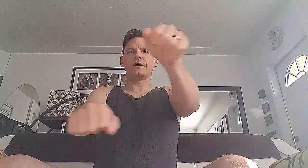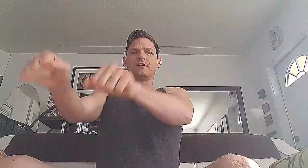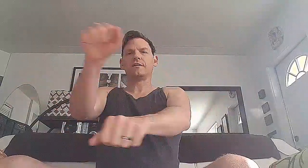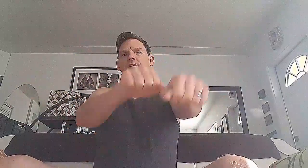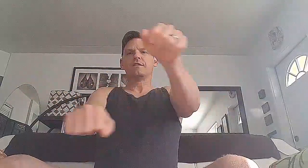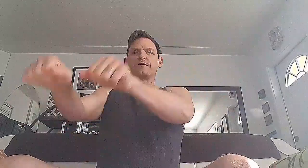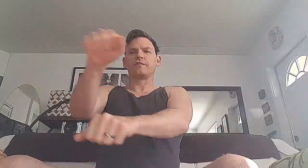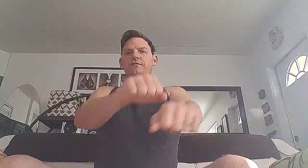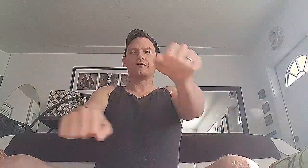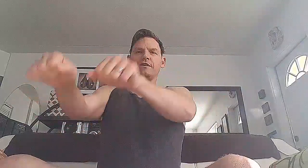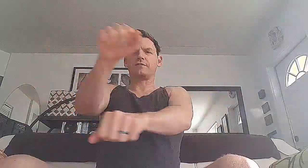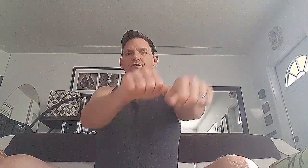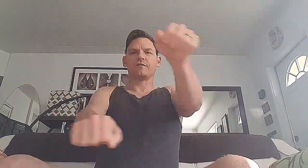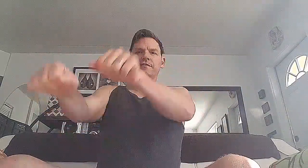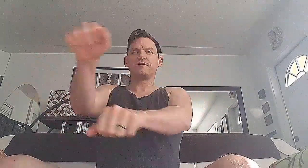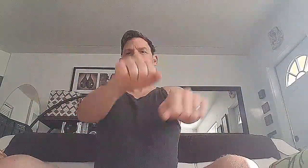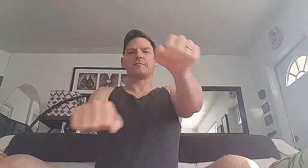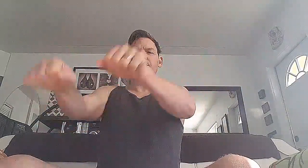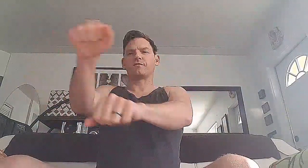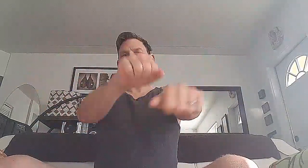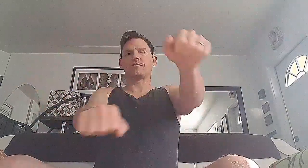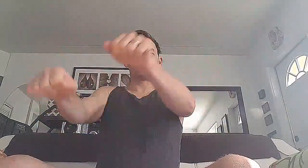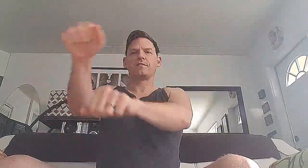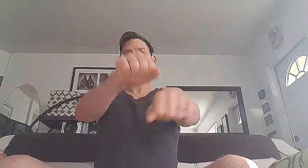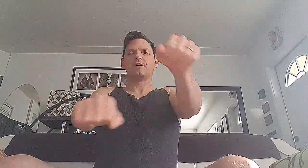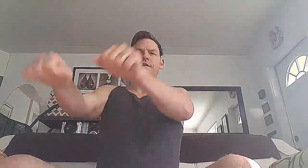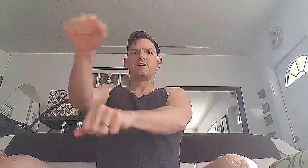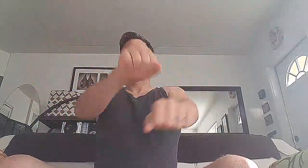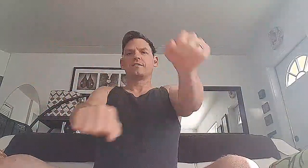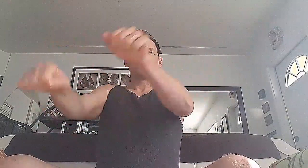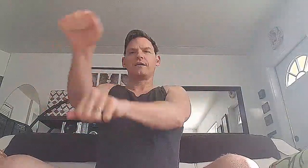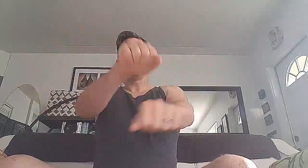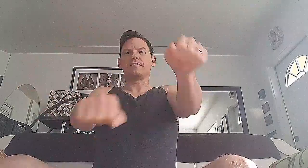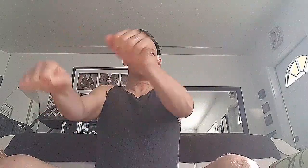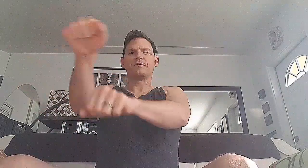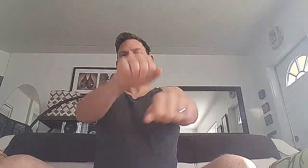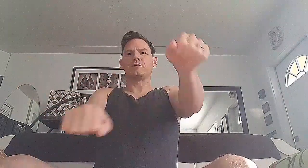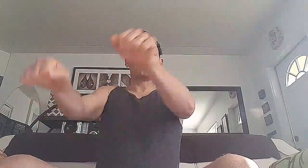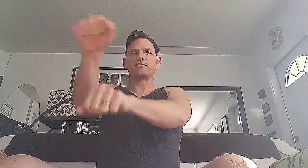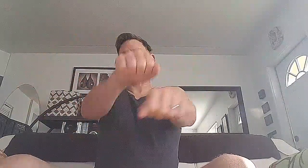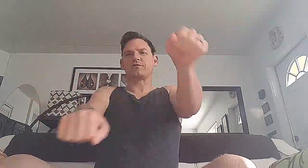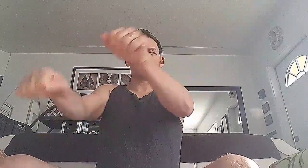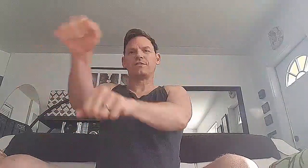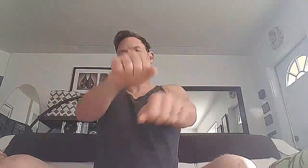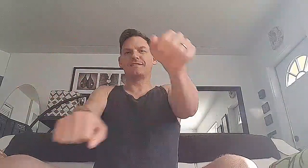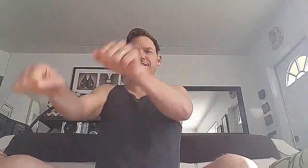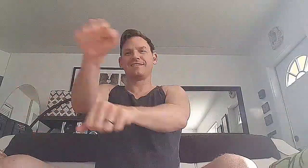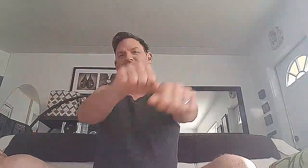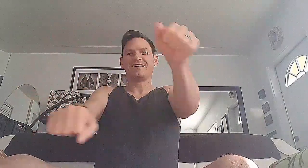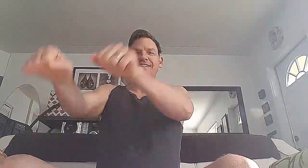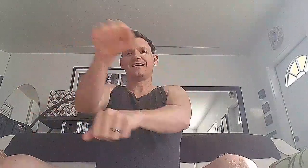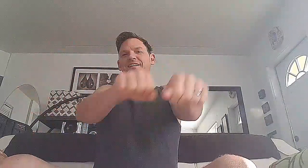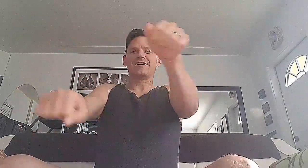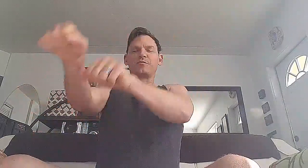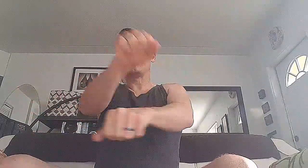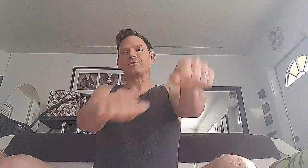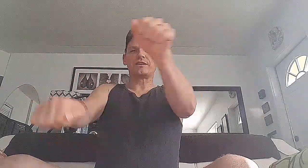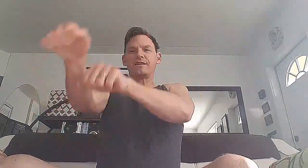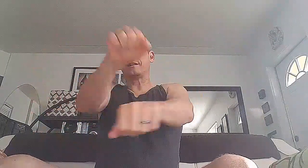Ready? So these are these. These are the mixers. Okay. We're doing the mixers. Like when you're a kid